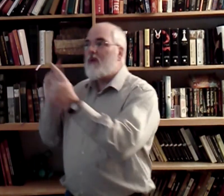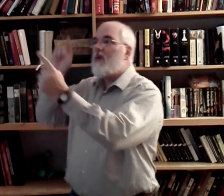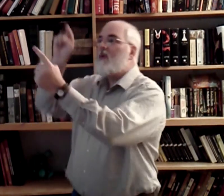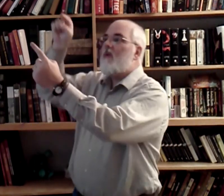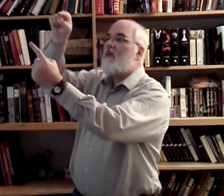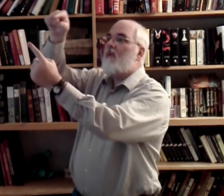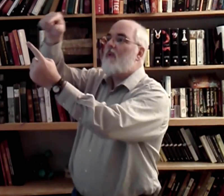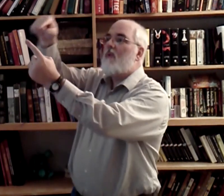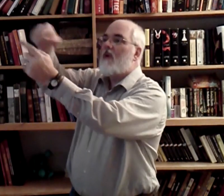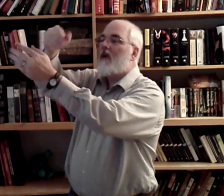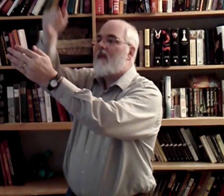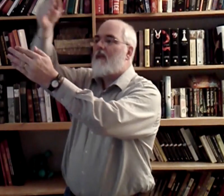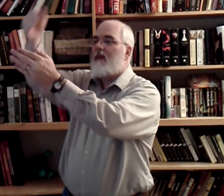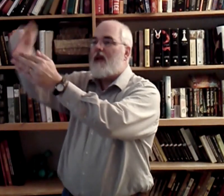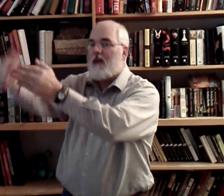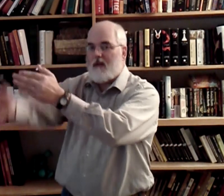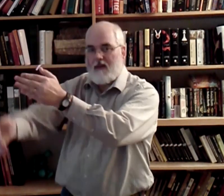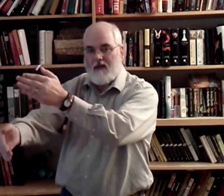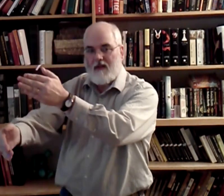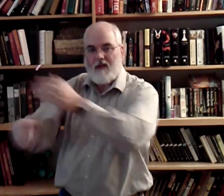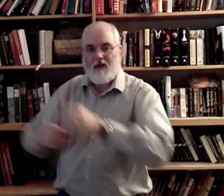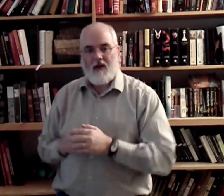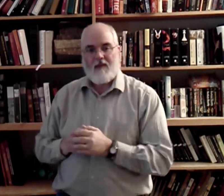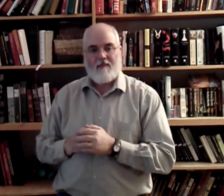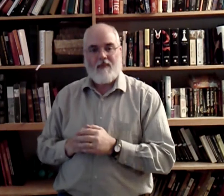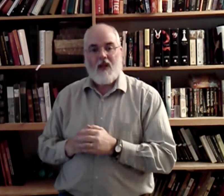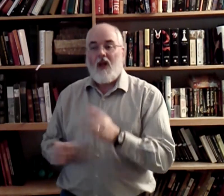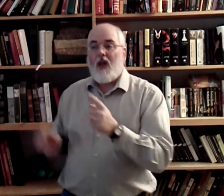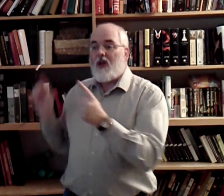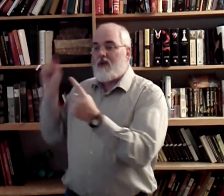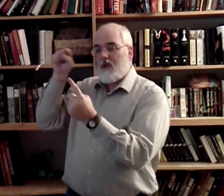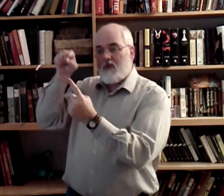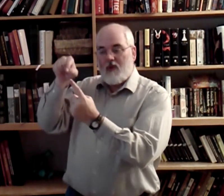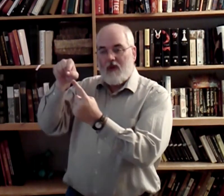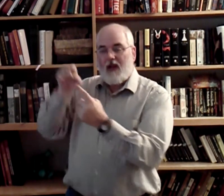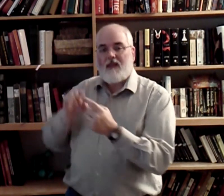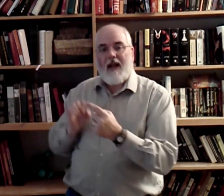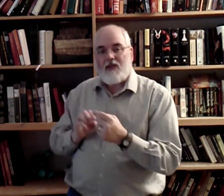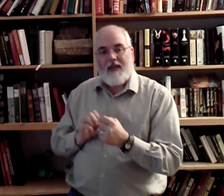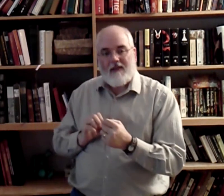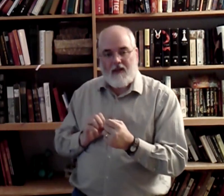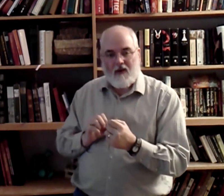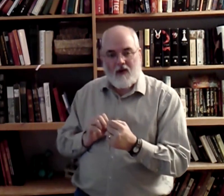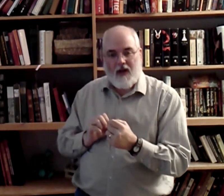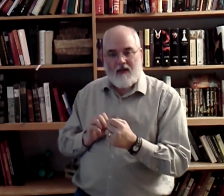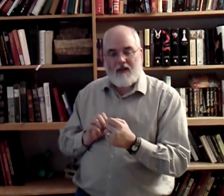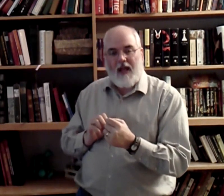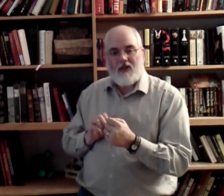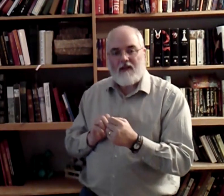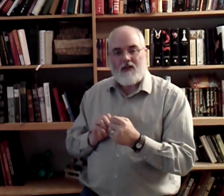To. The end. All right? To. Let's not actually get there. All right? Actually, this